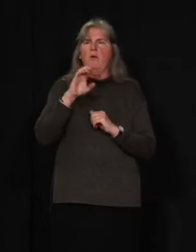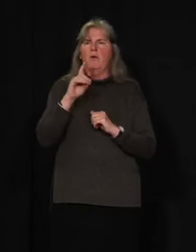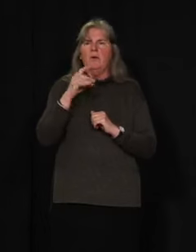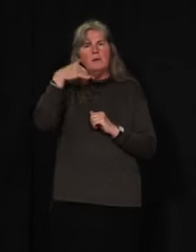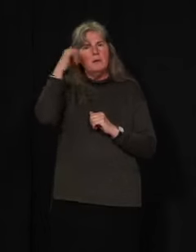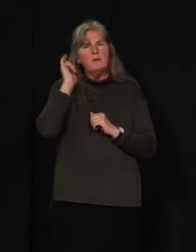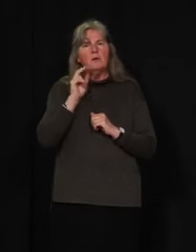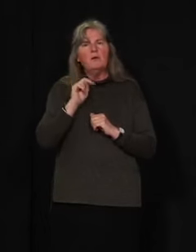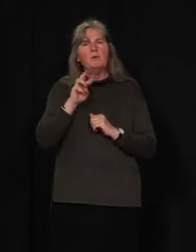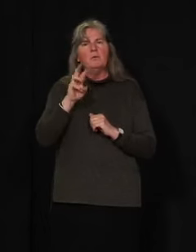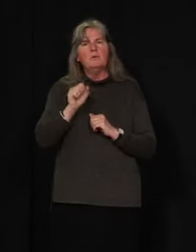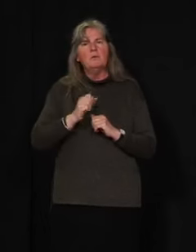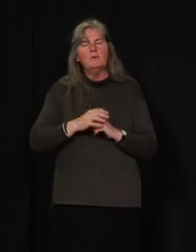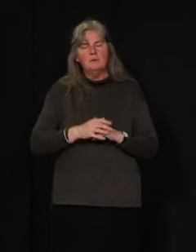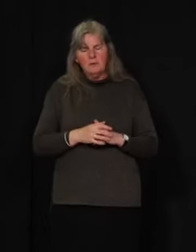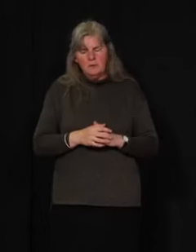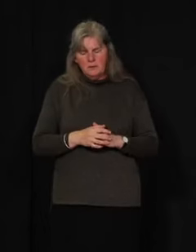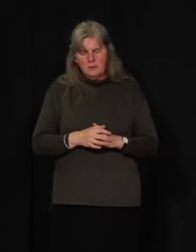the UConn News.